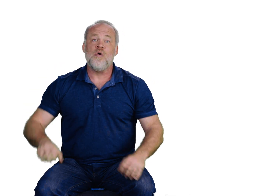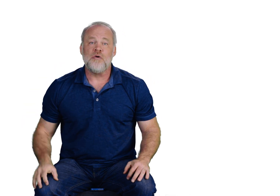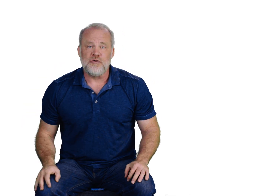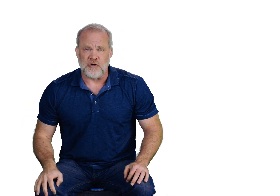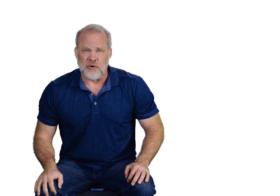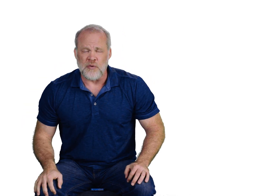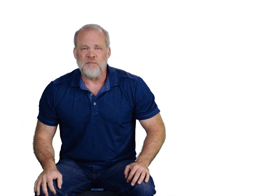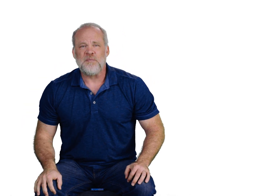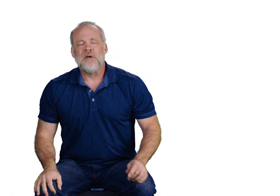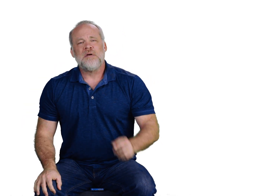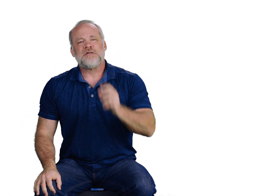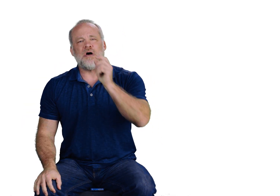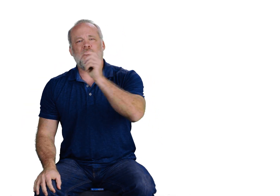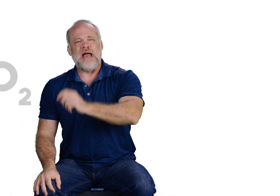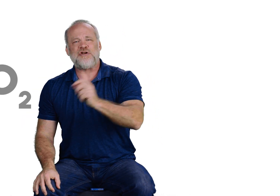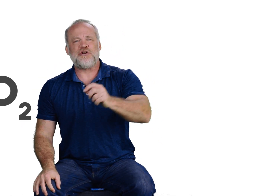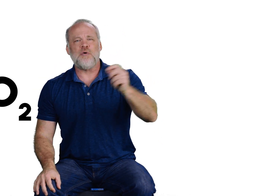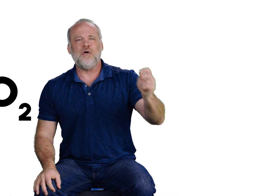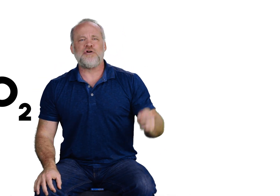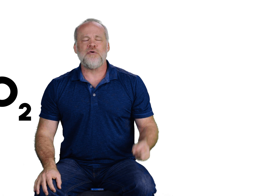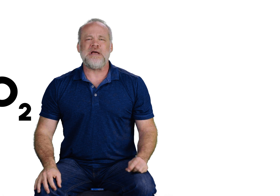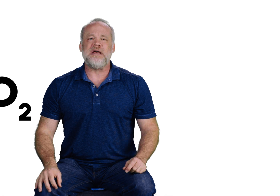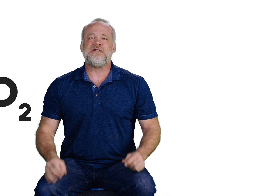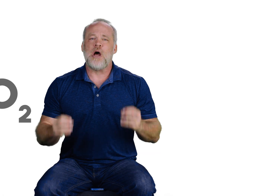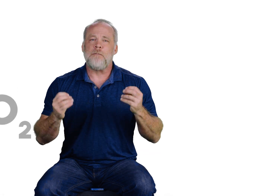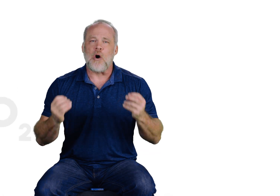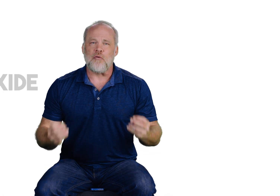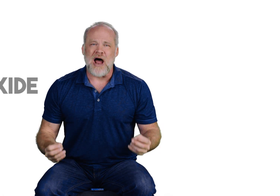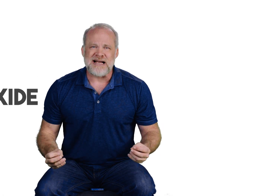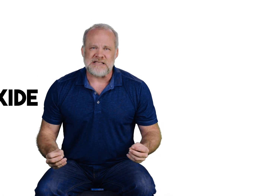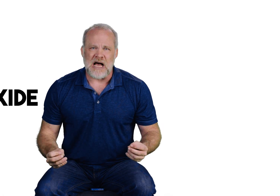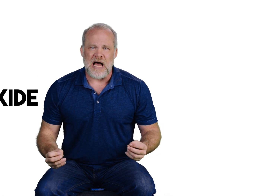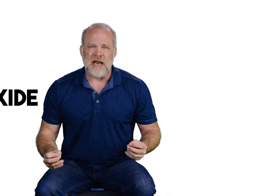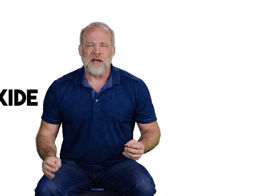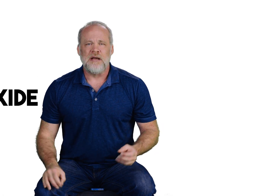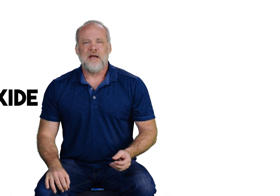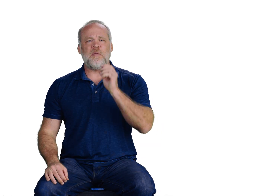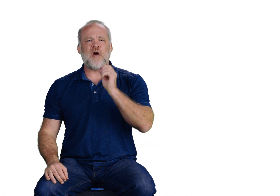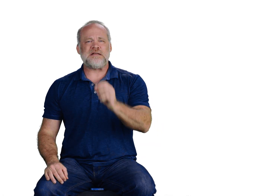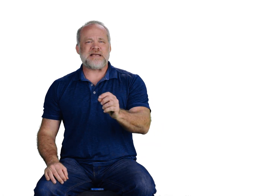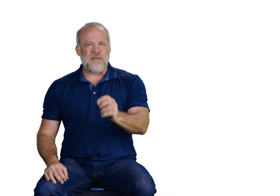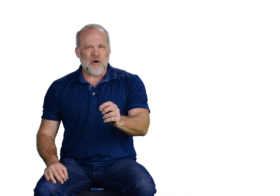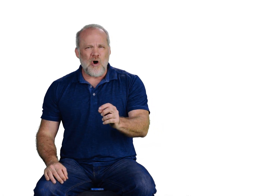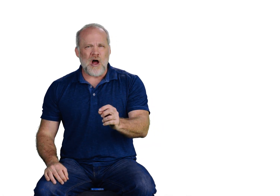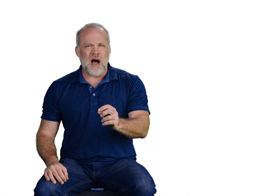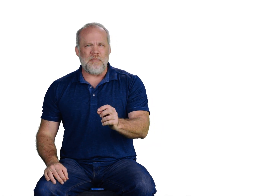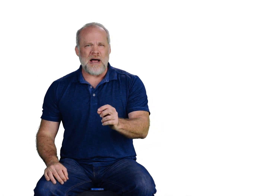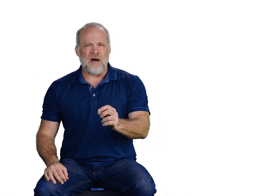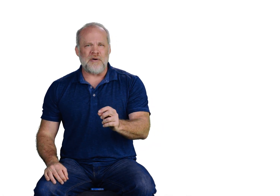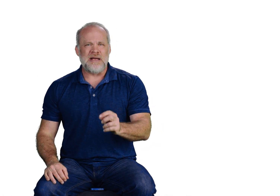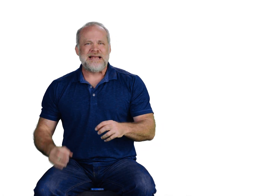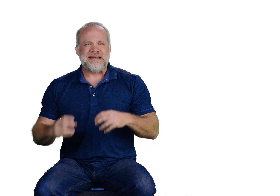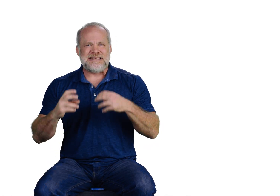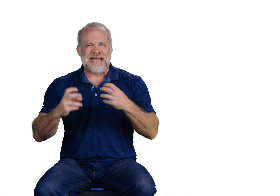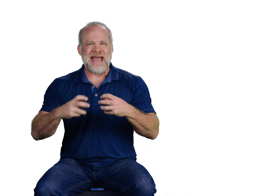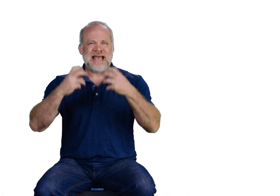H2O2. So, H2O2 is peroxide. To memorize a chemical compound, take